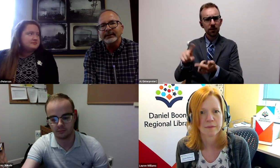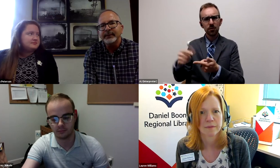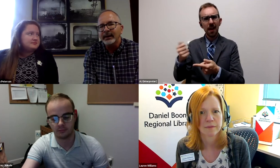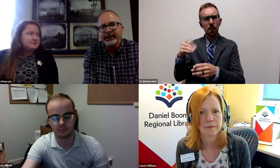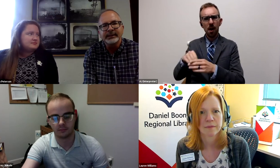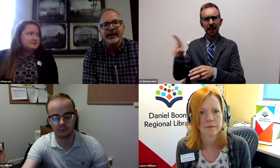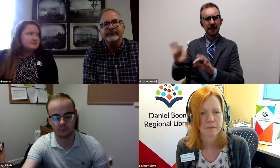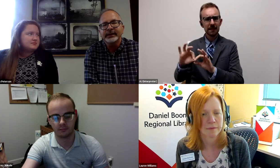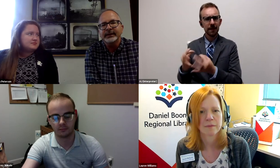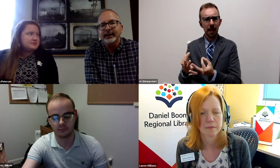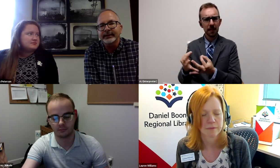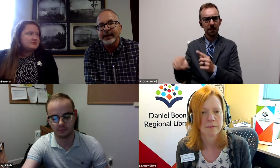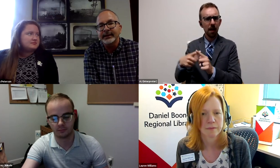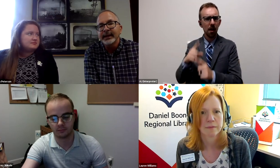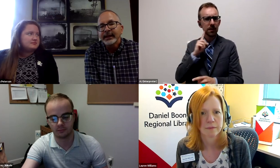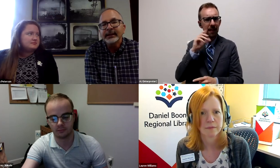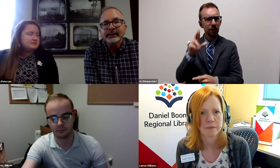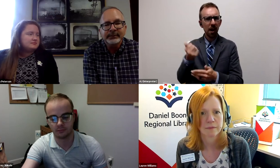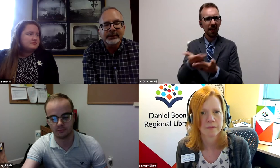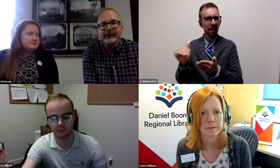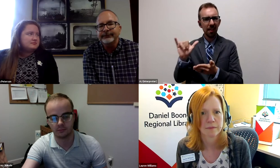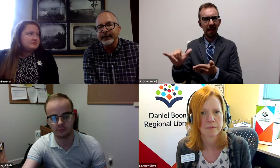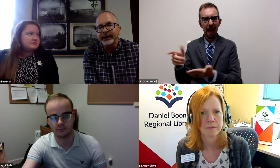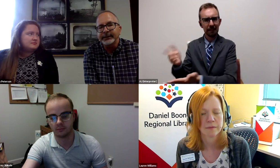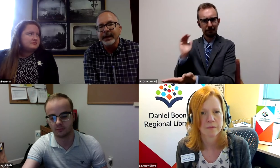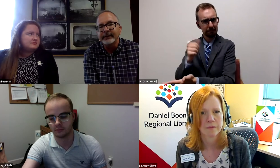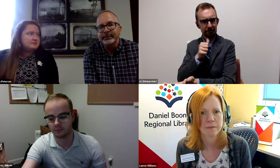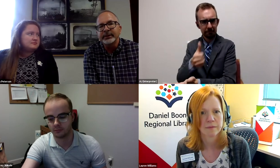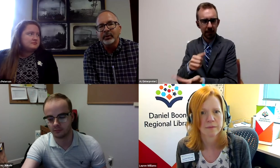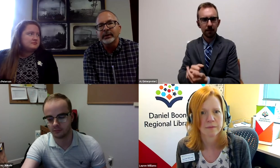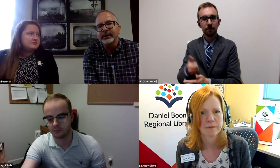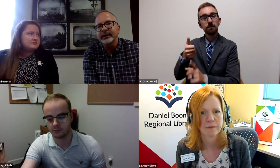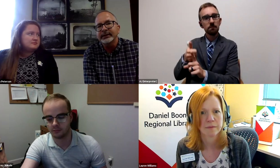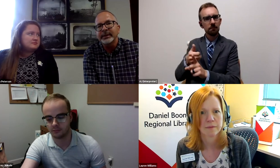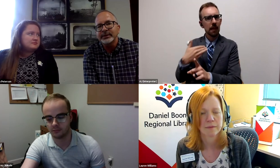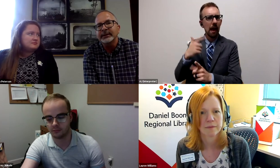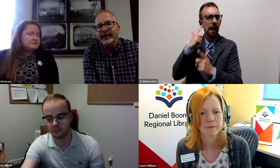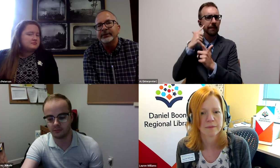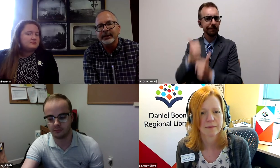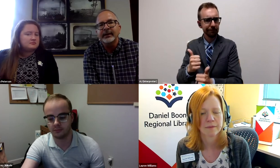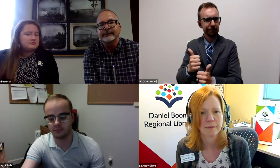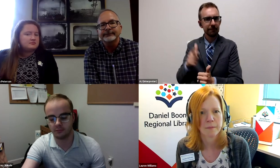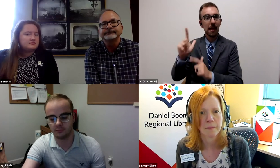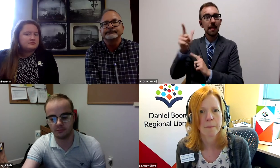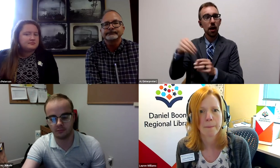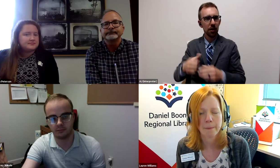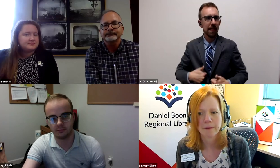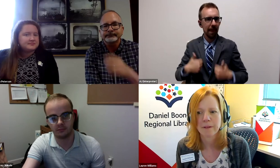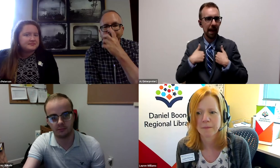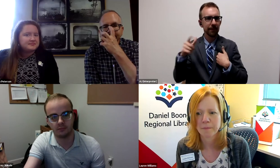family or deaf or anything like that. He himself had pretty poor hearing, especially later in life.